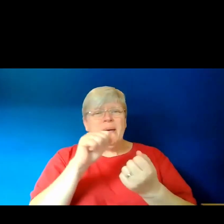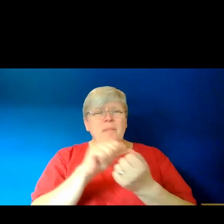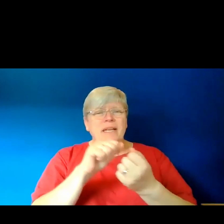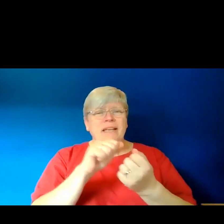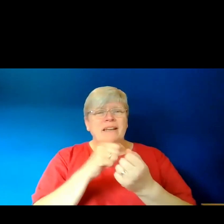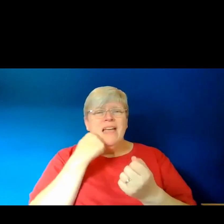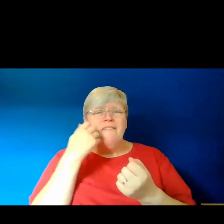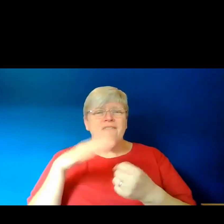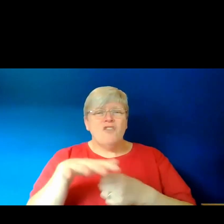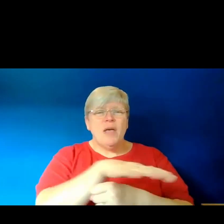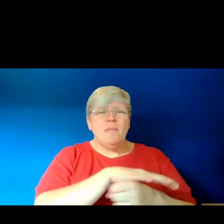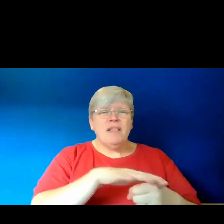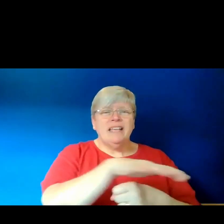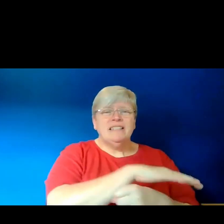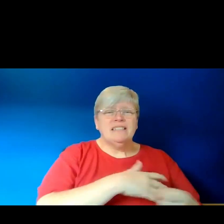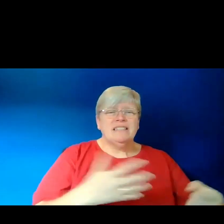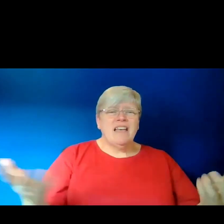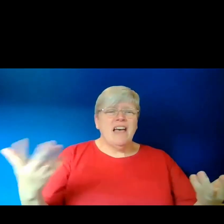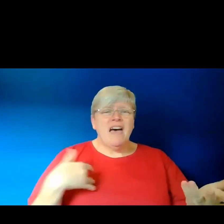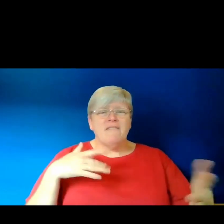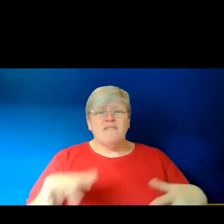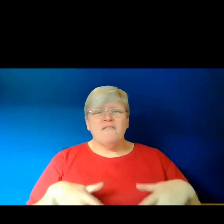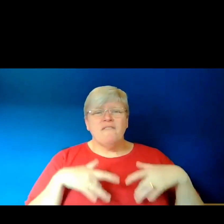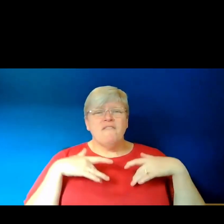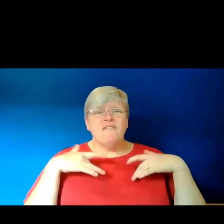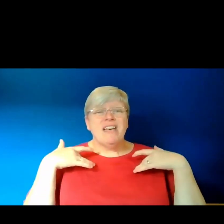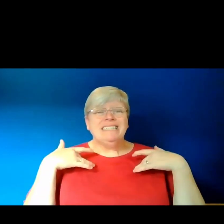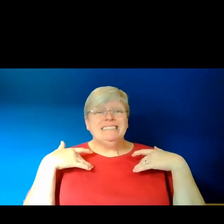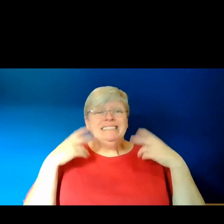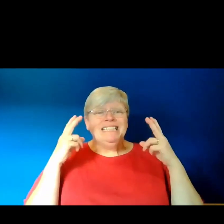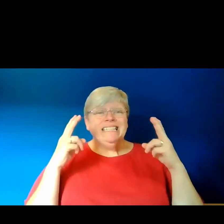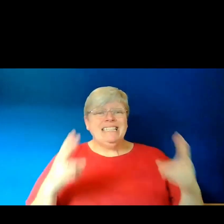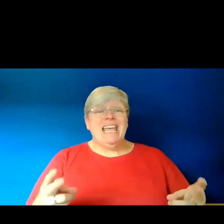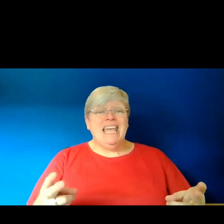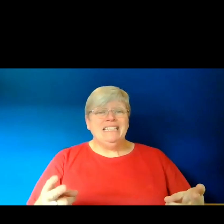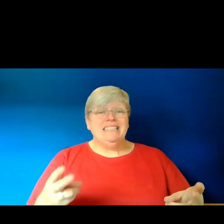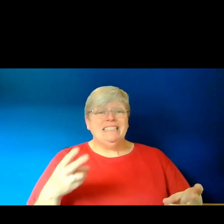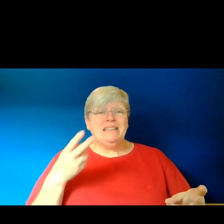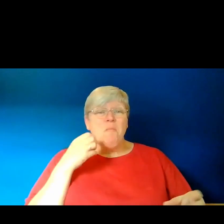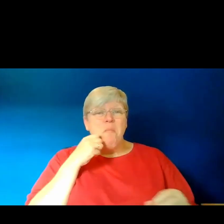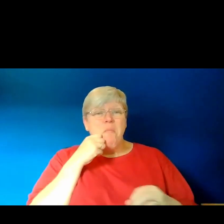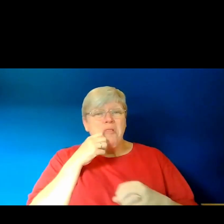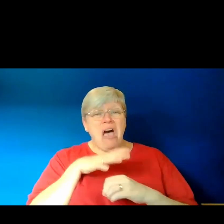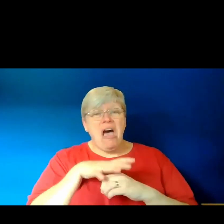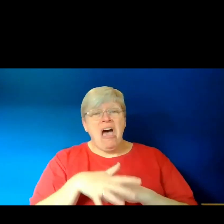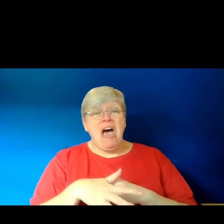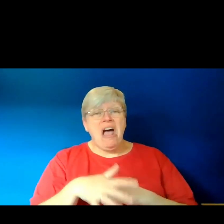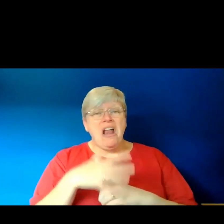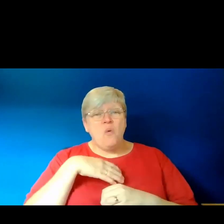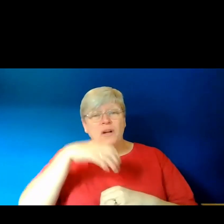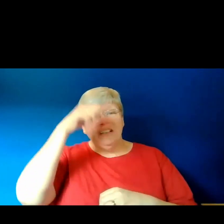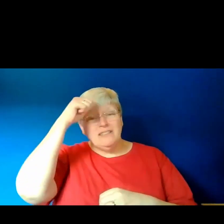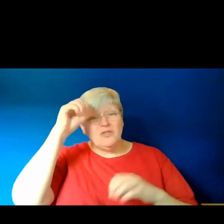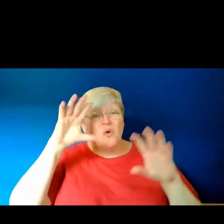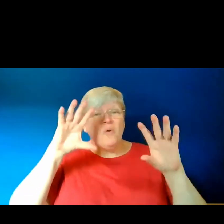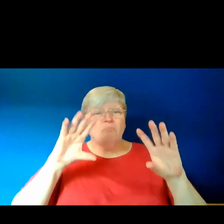rinsed blood from my mouth? I want to tell how it will end. My golden armour, the